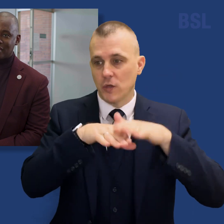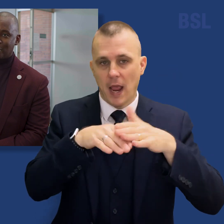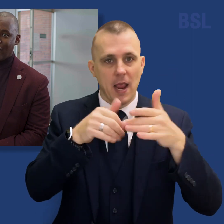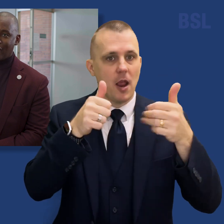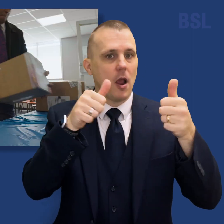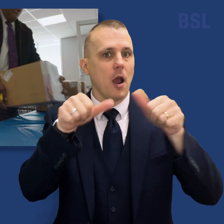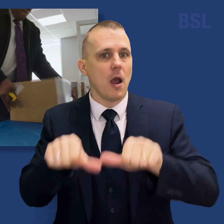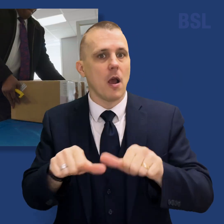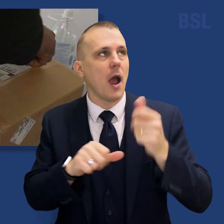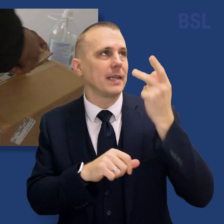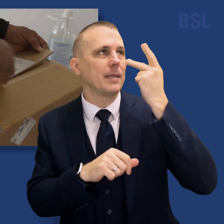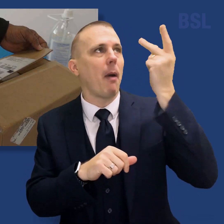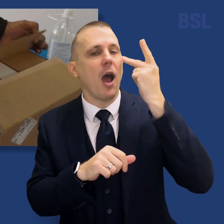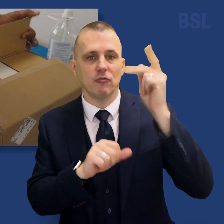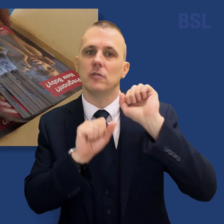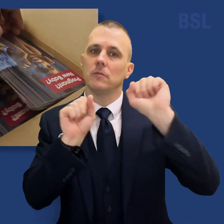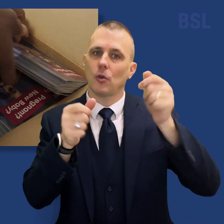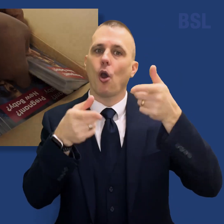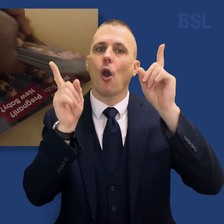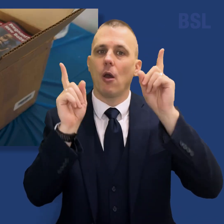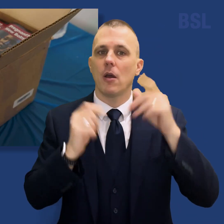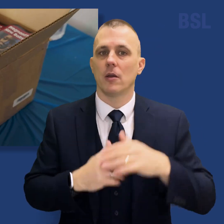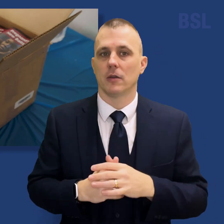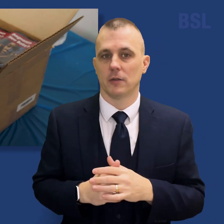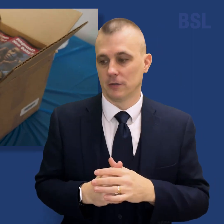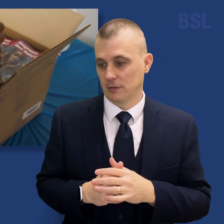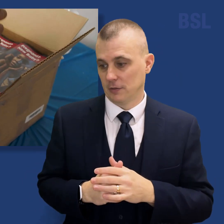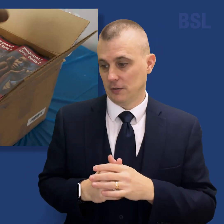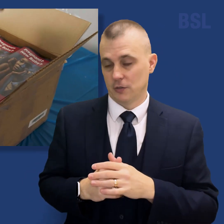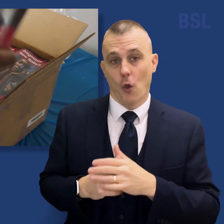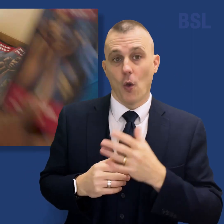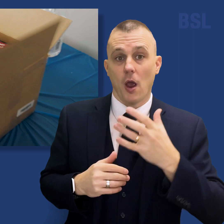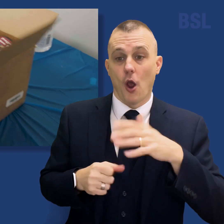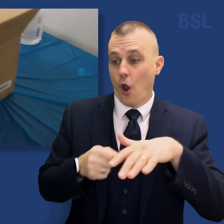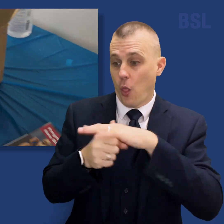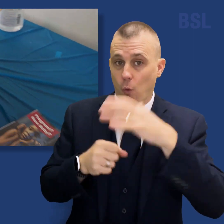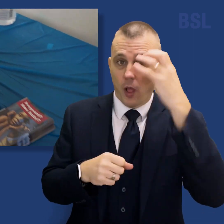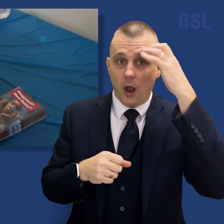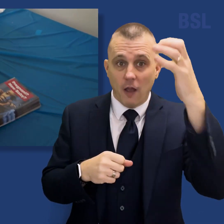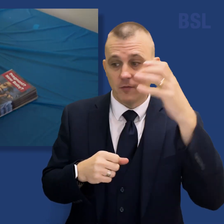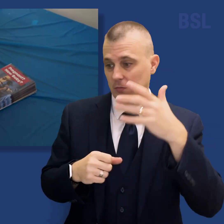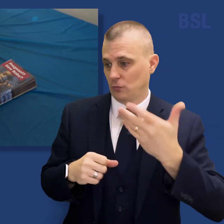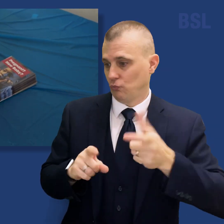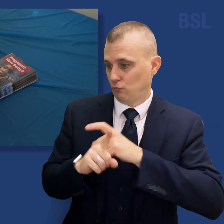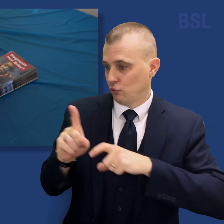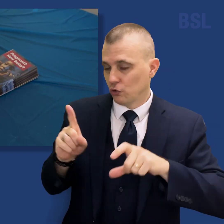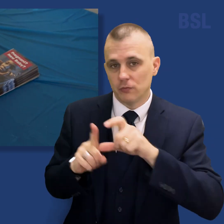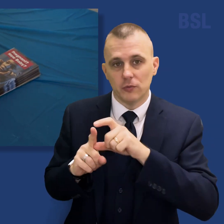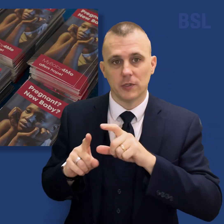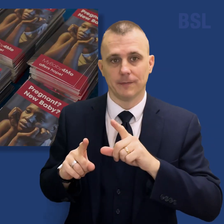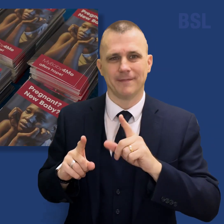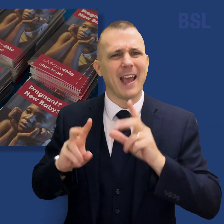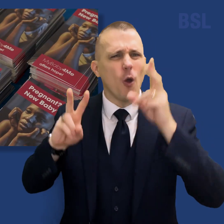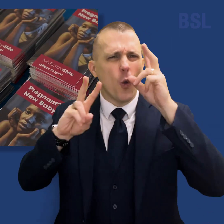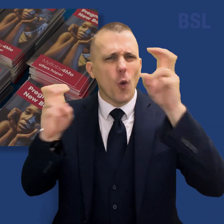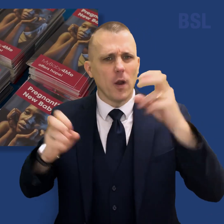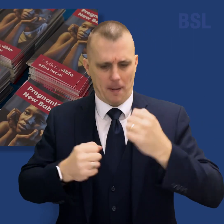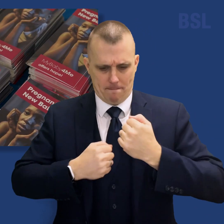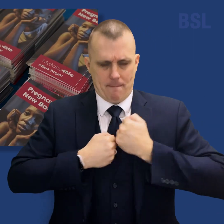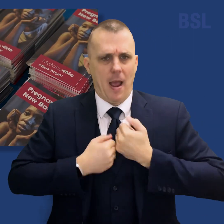-inspired. Along with participation by local government and community businesses, the My Baby for Me